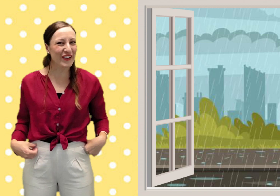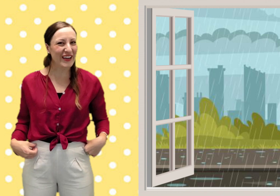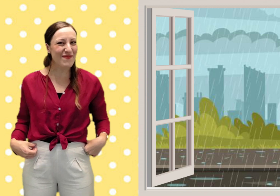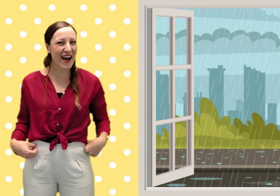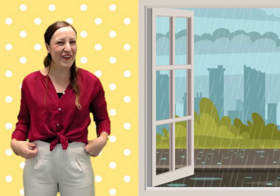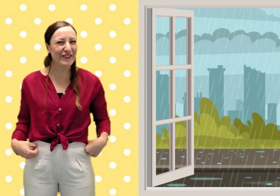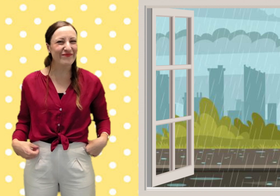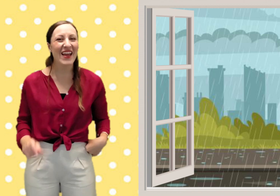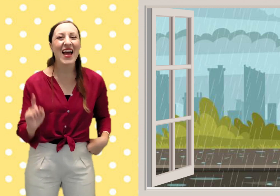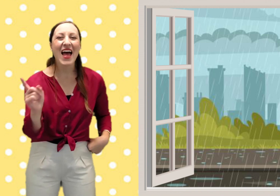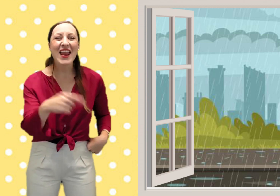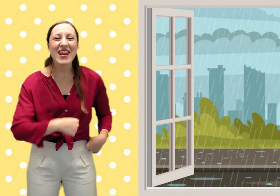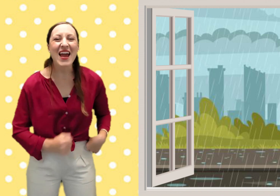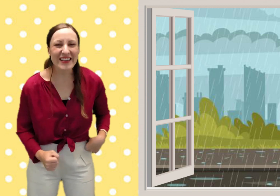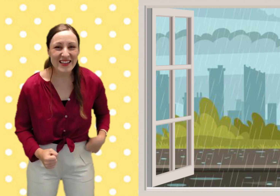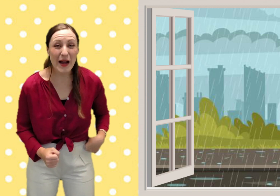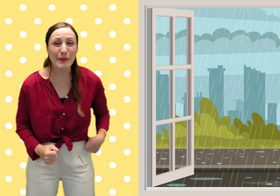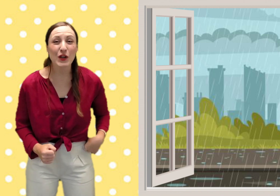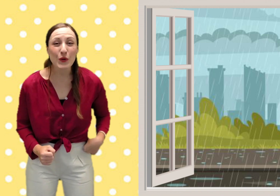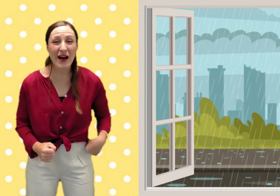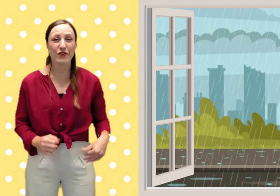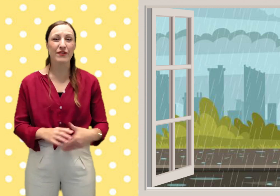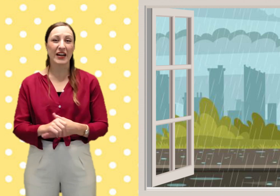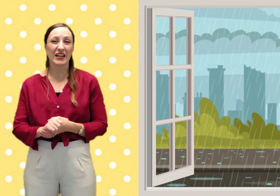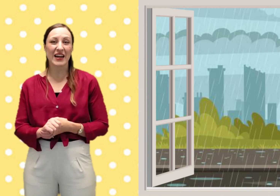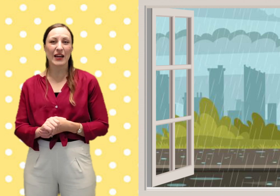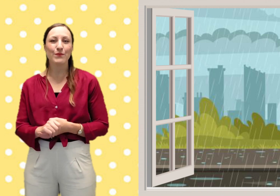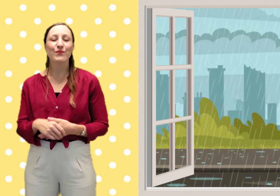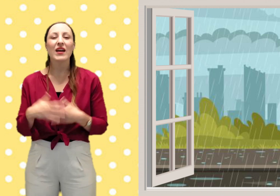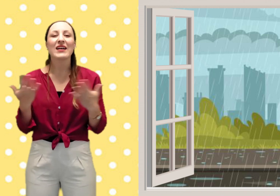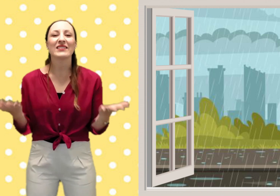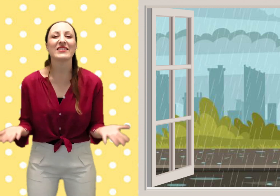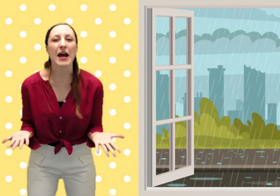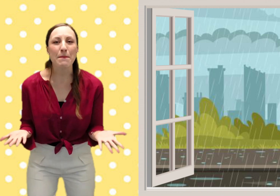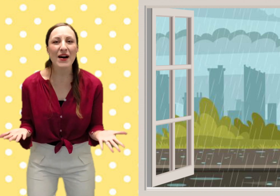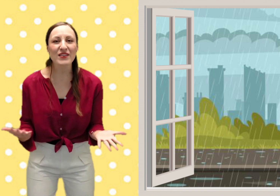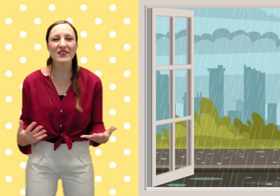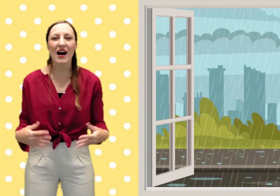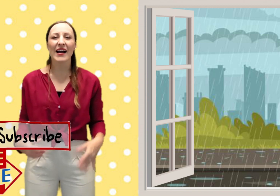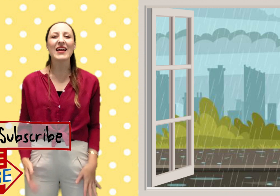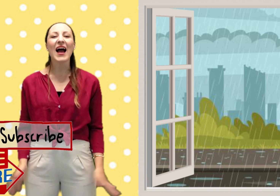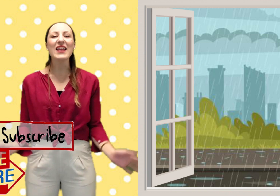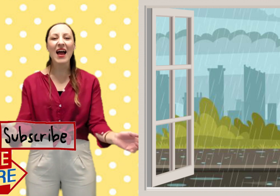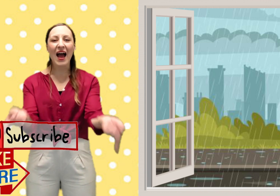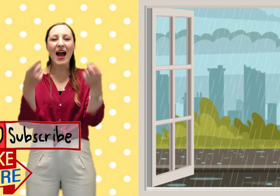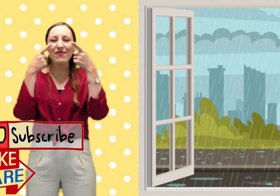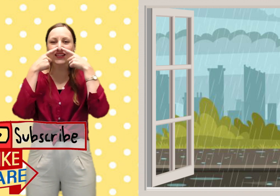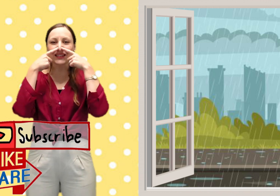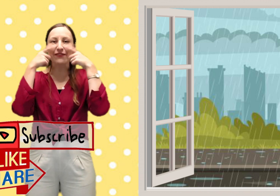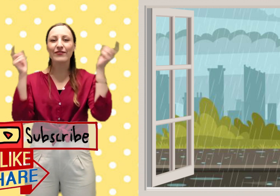talking about next time you have a rainy day step outside and have a sniff